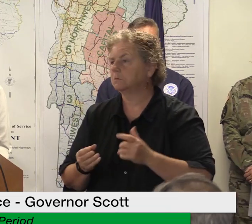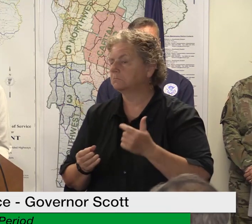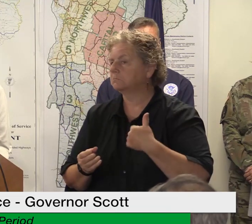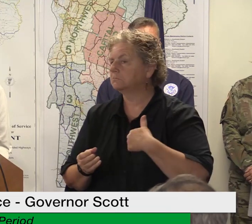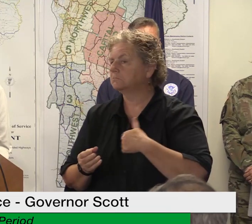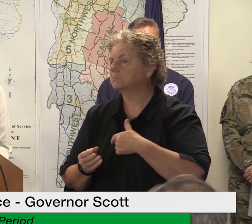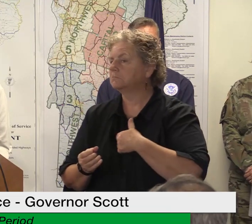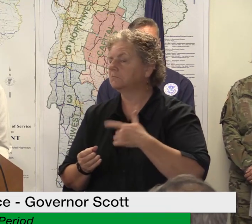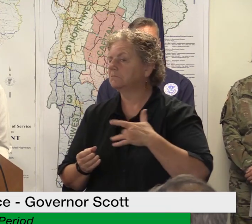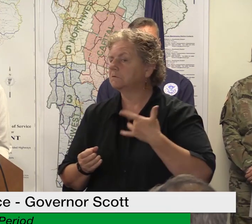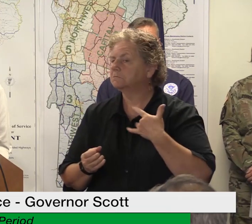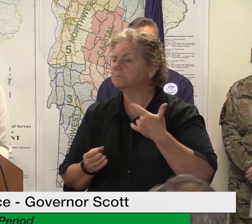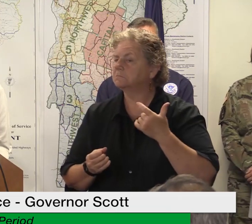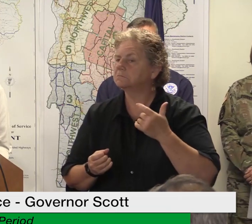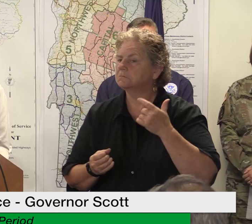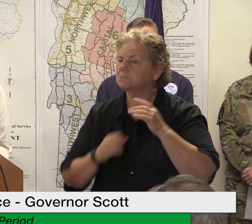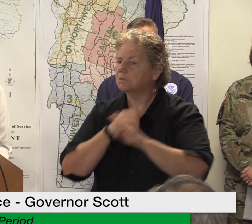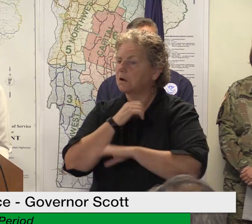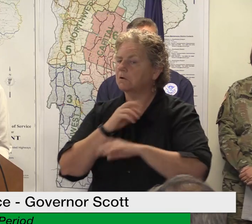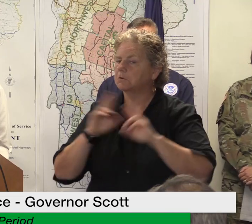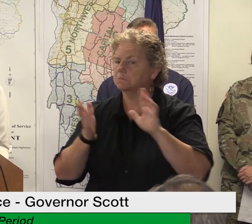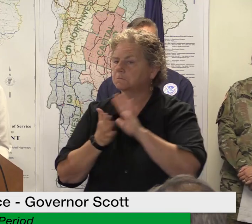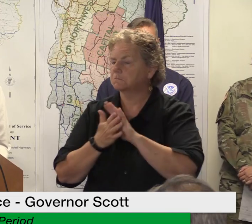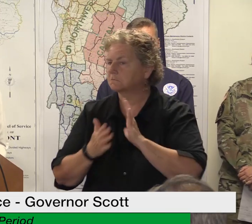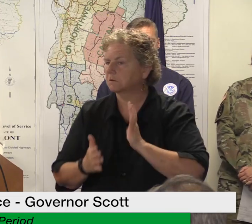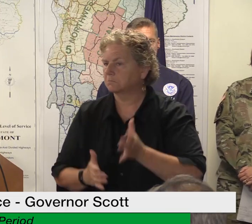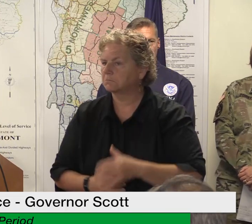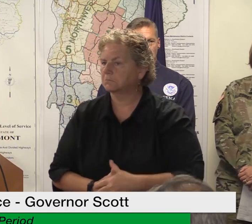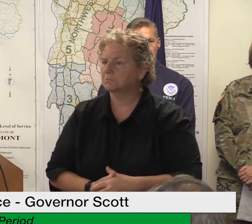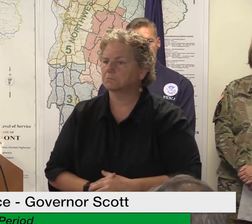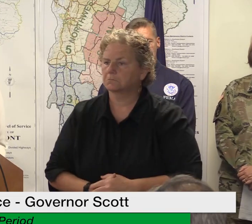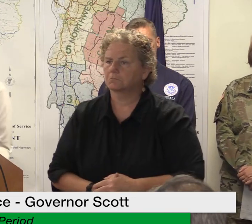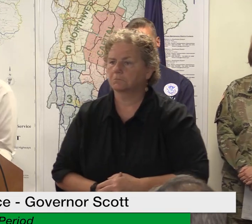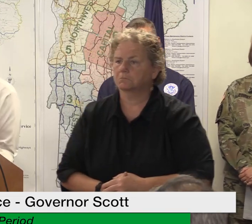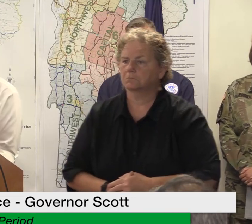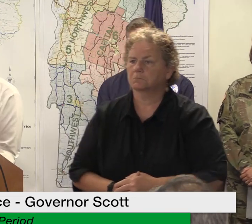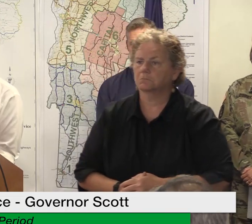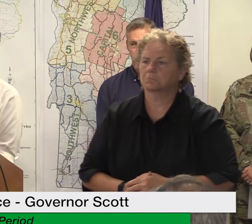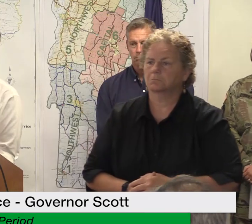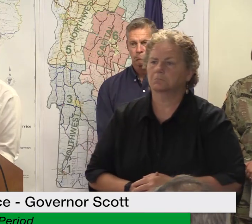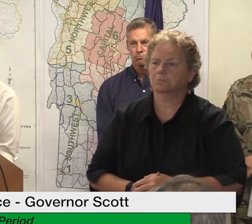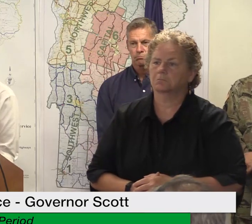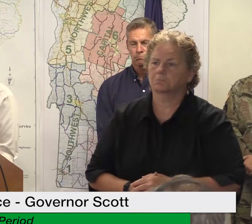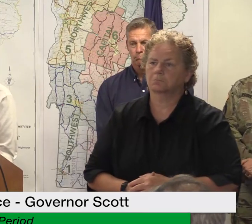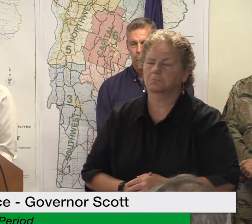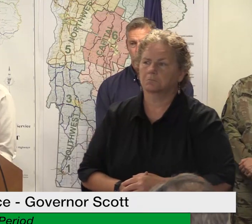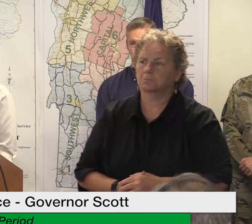those specific schools and what that damage actually looks like after the conference